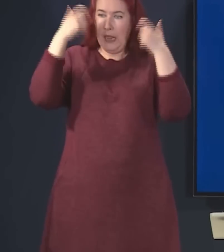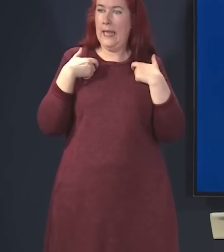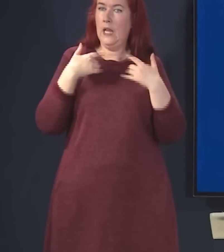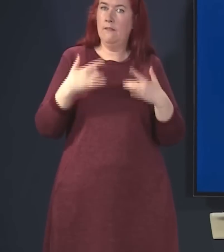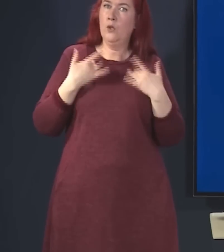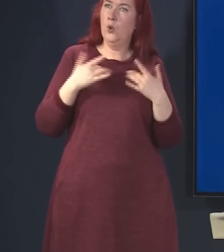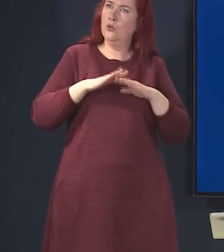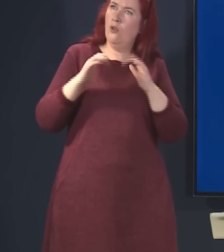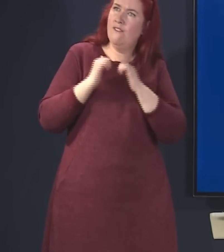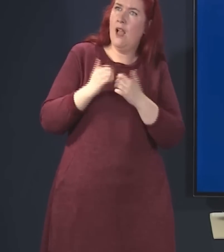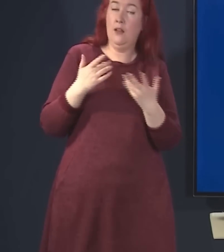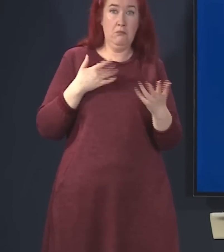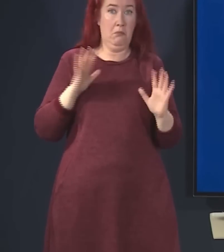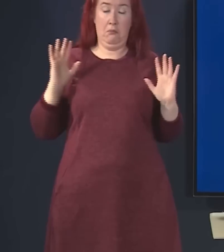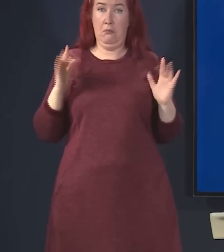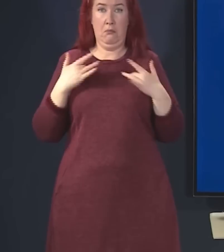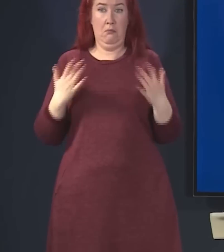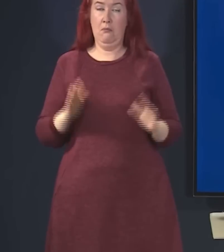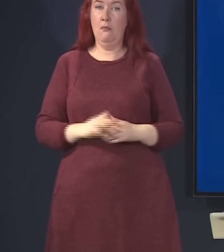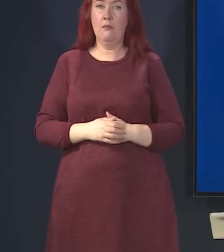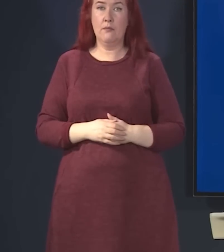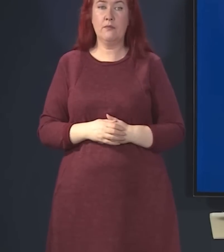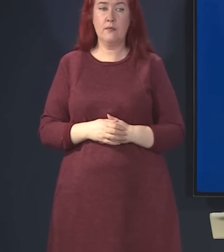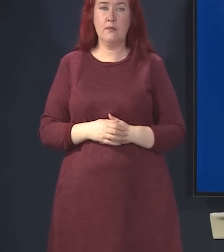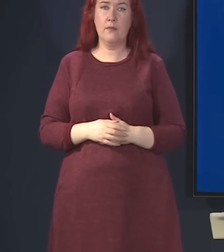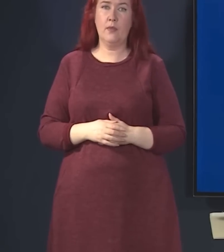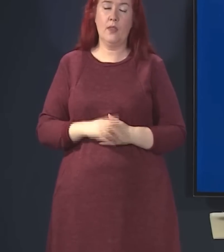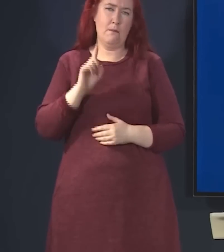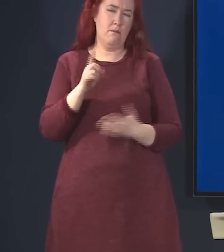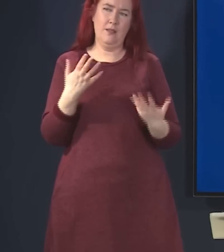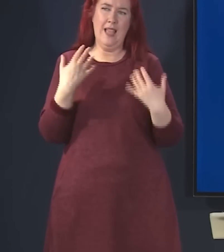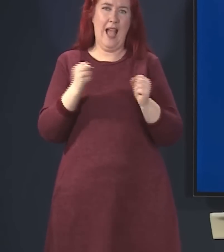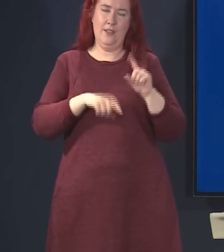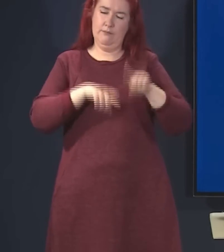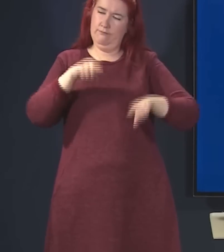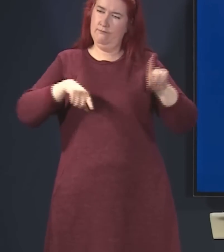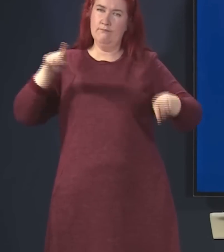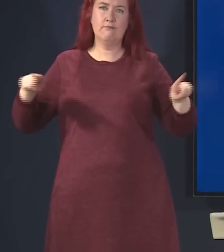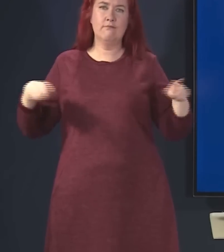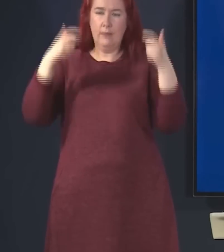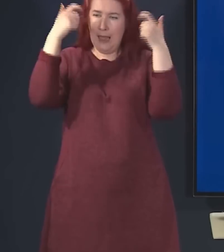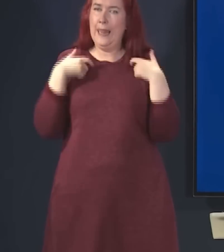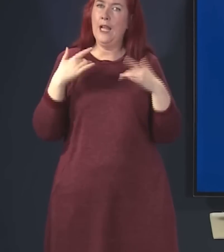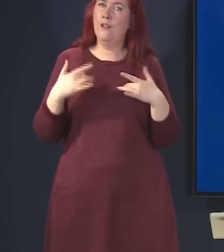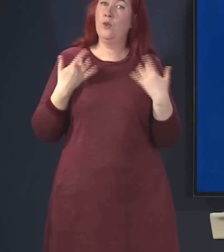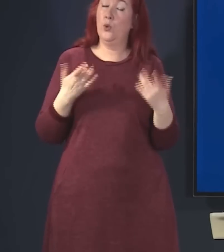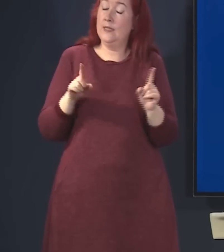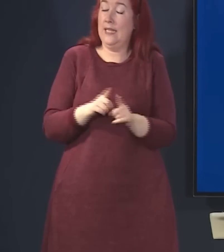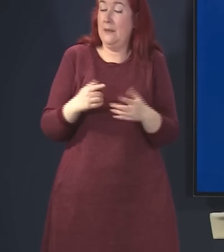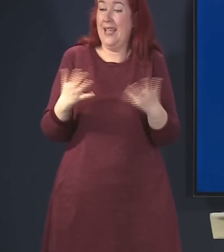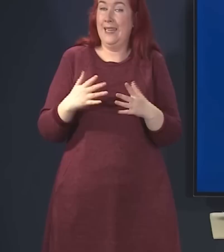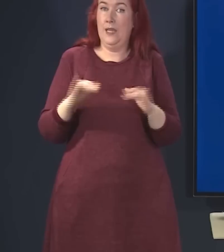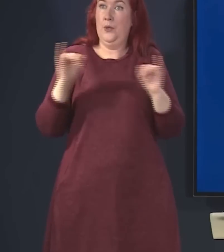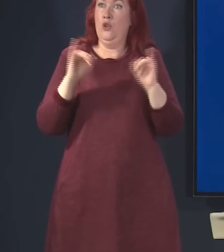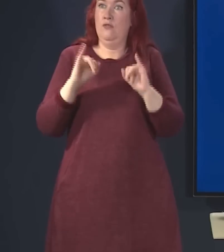valid and that they shouldn't be listened to. But we've seen a range of legal views, as will always be the case where there is an issue of controversy